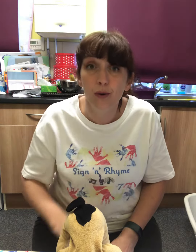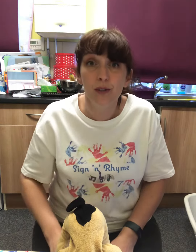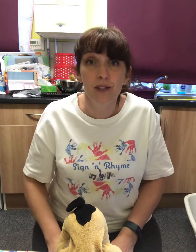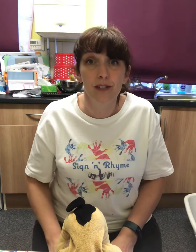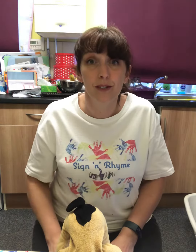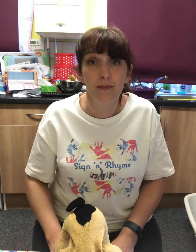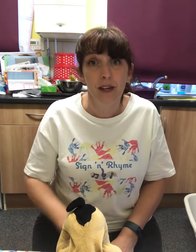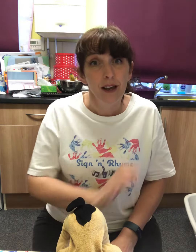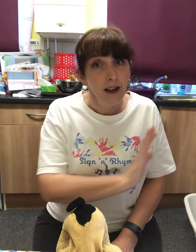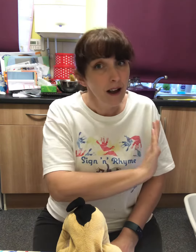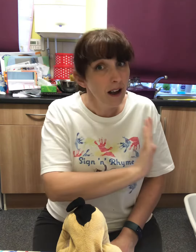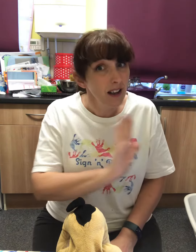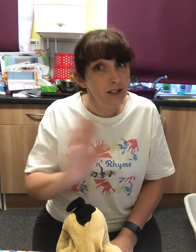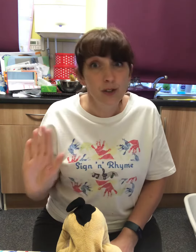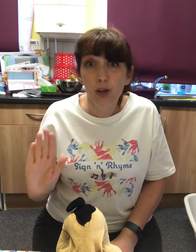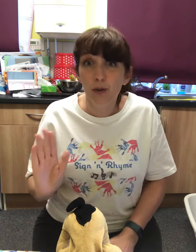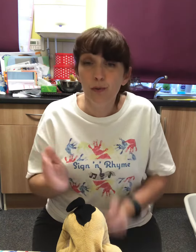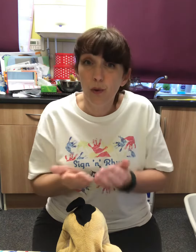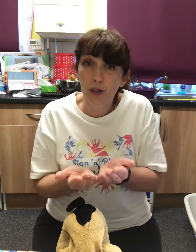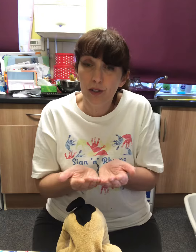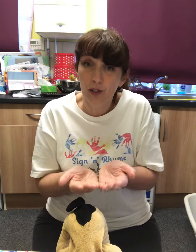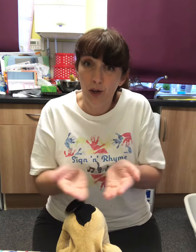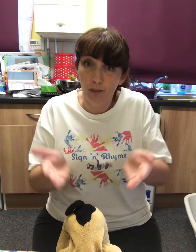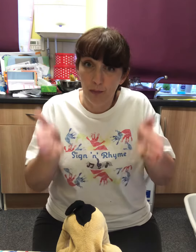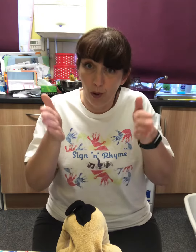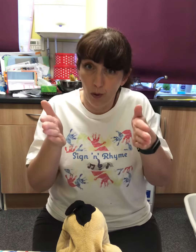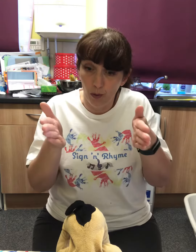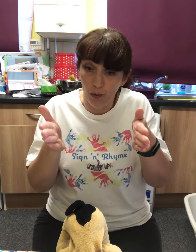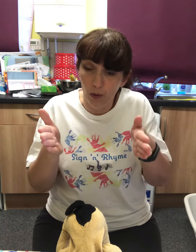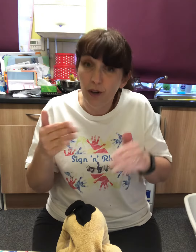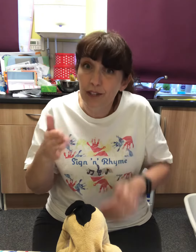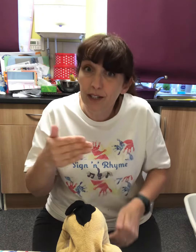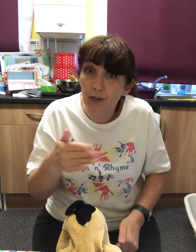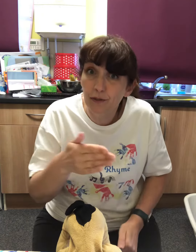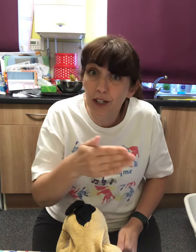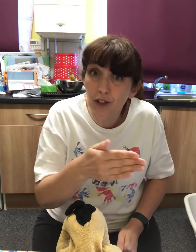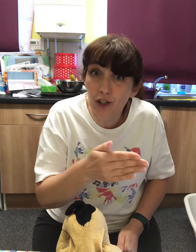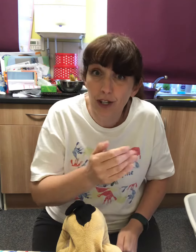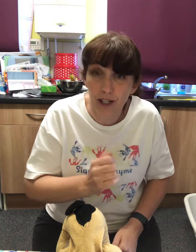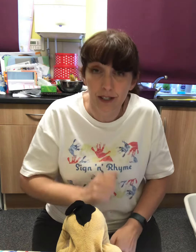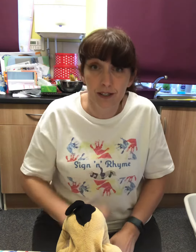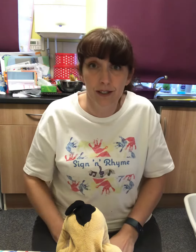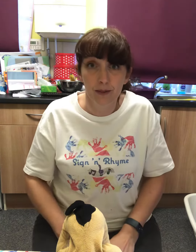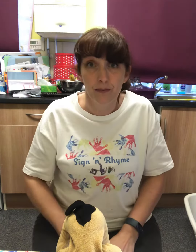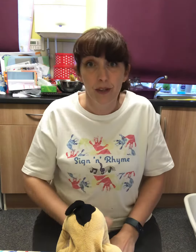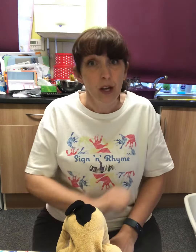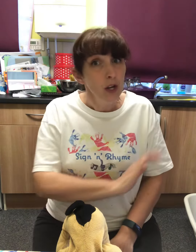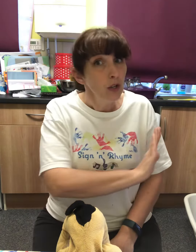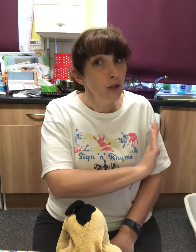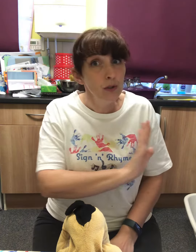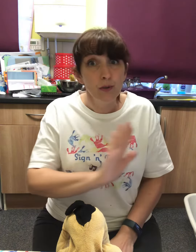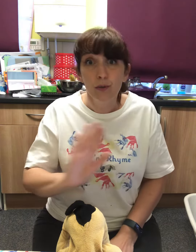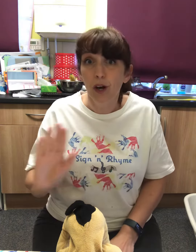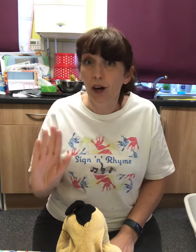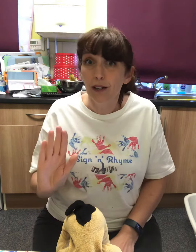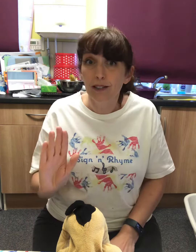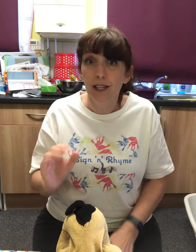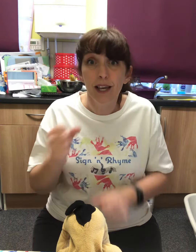I don't want a bowl of little fishes. You can't take